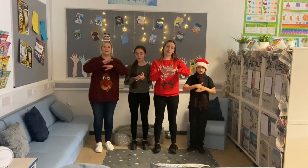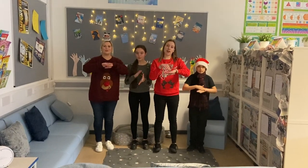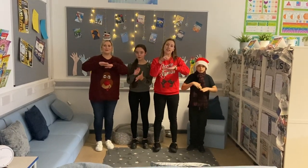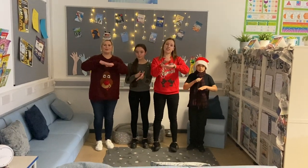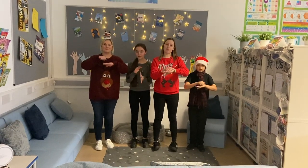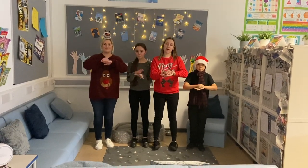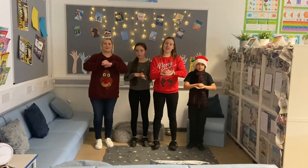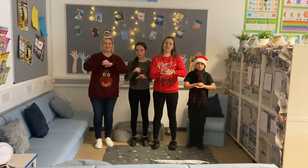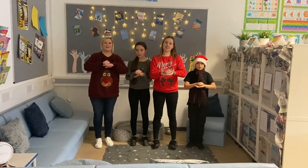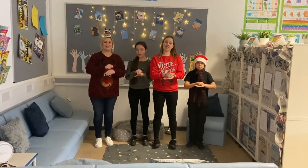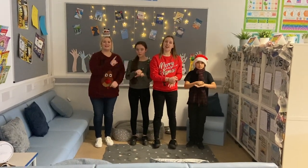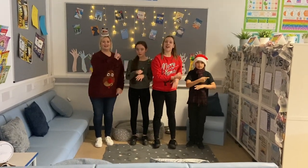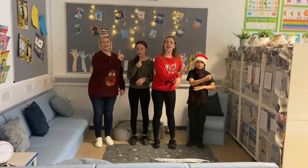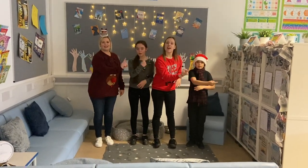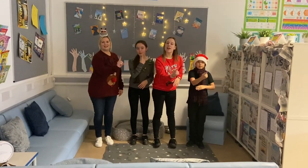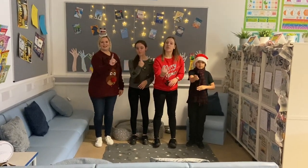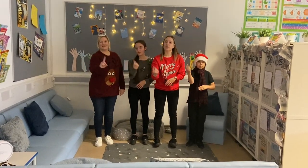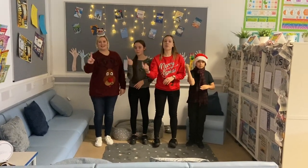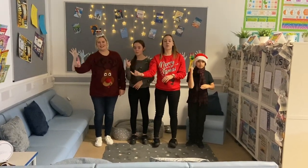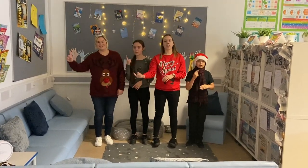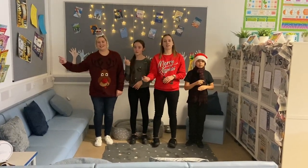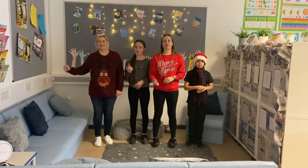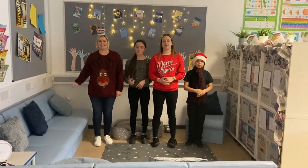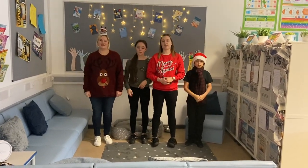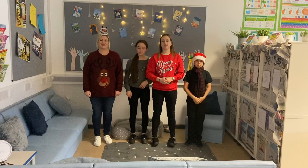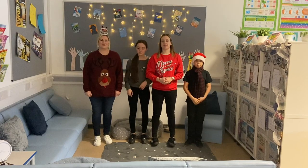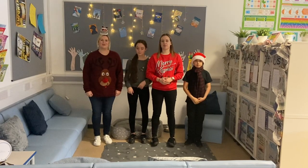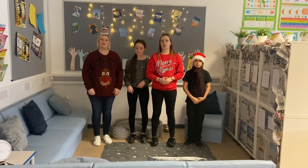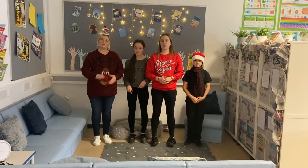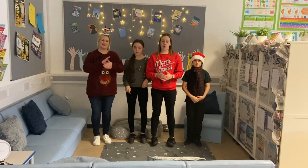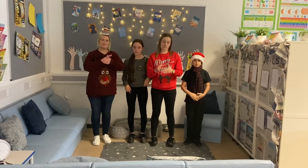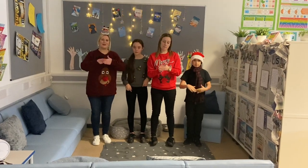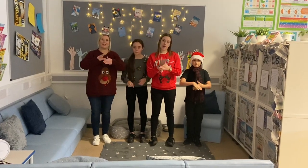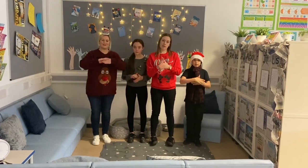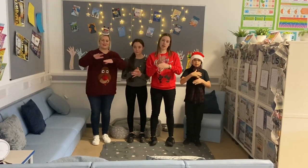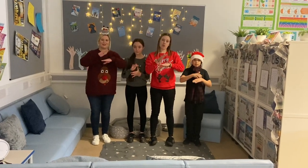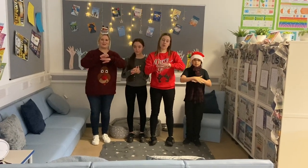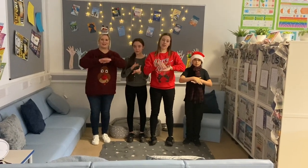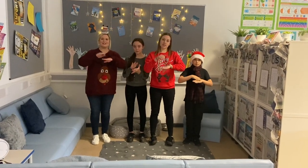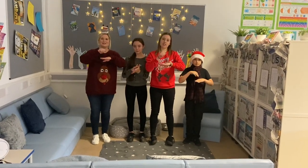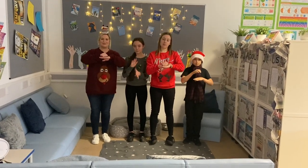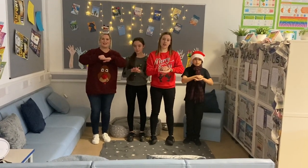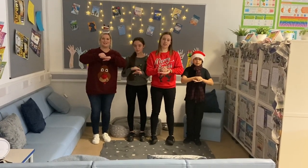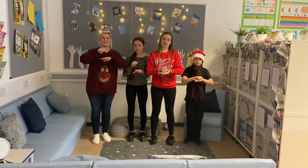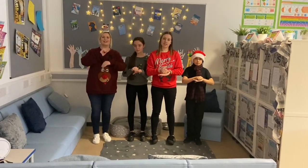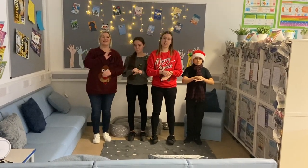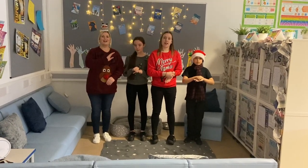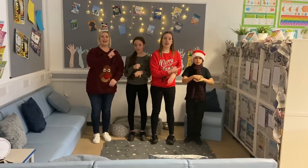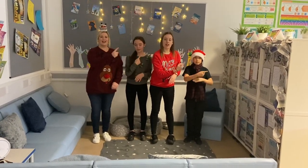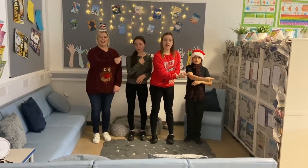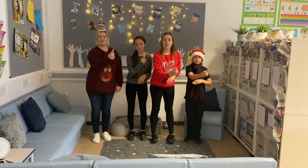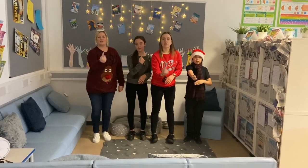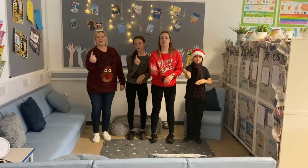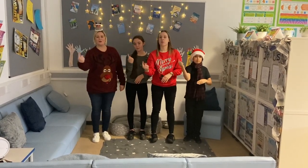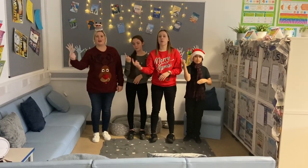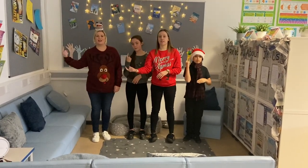Christmas everyone Merry Christmas everyone